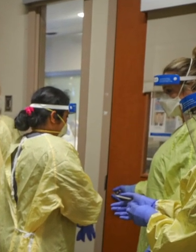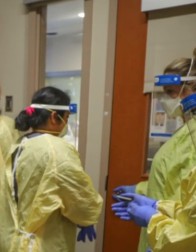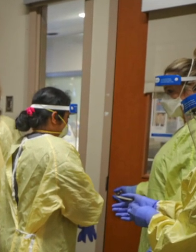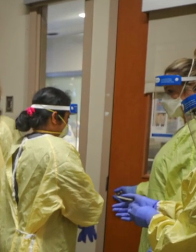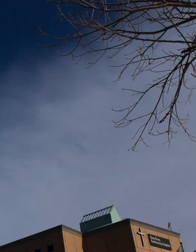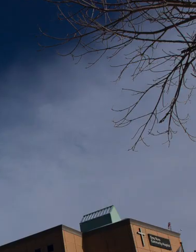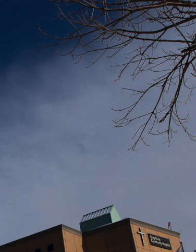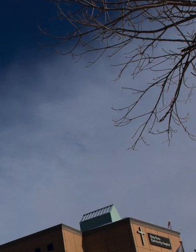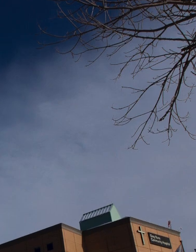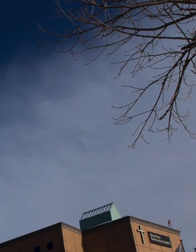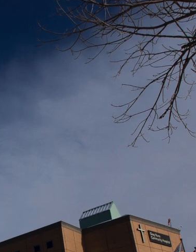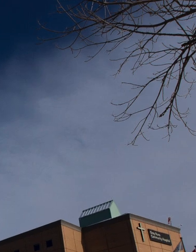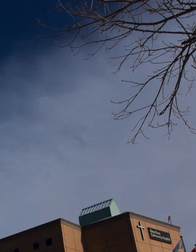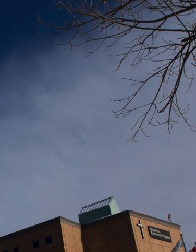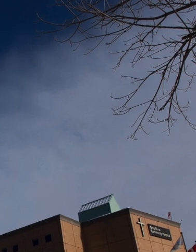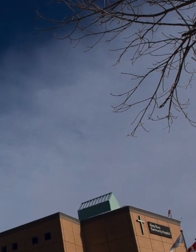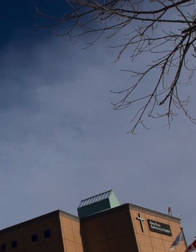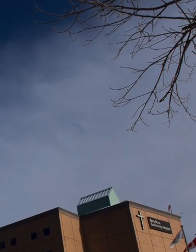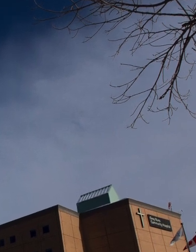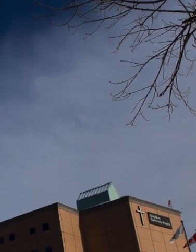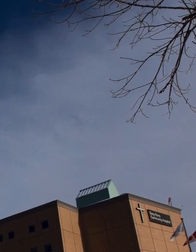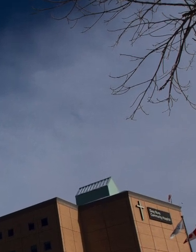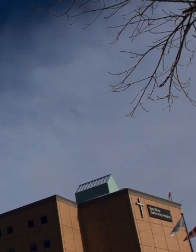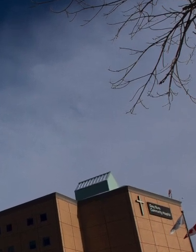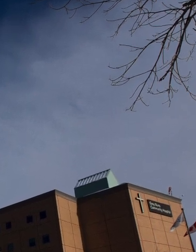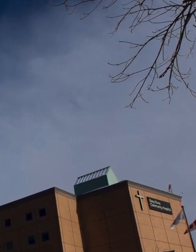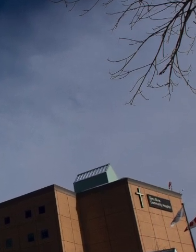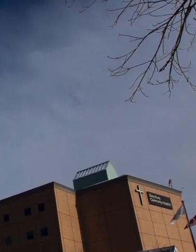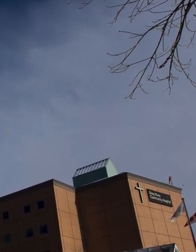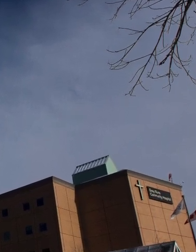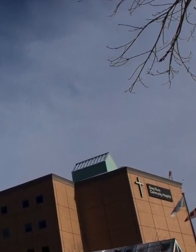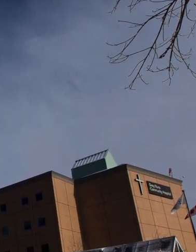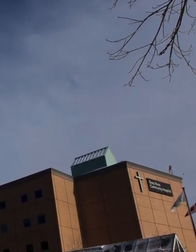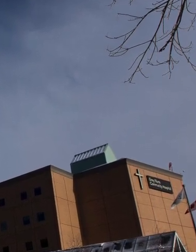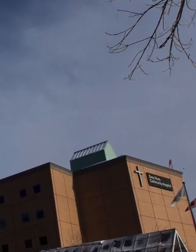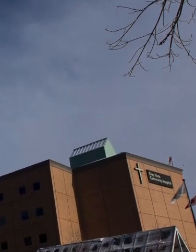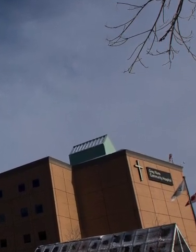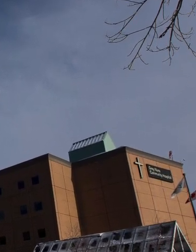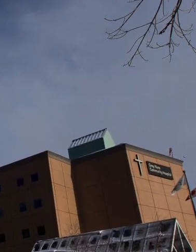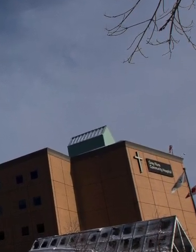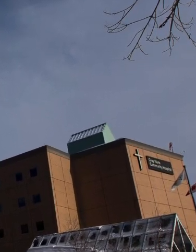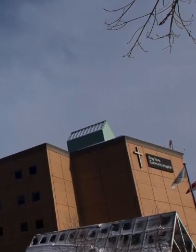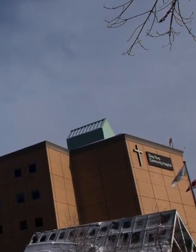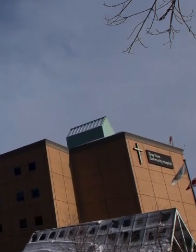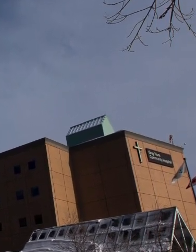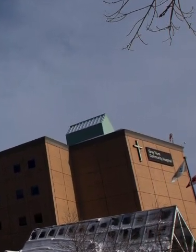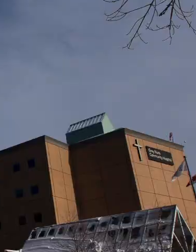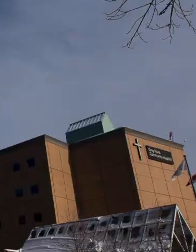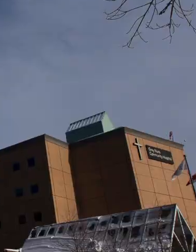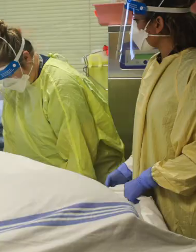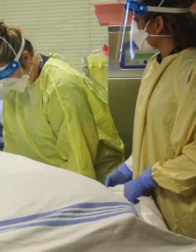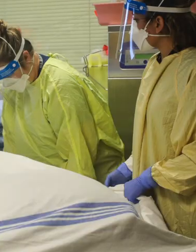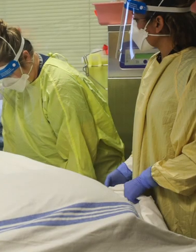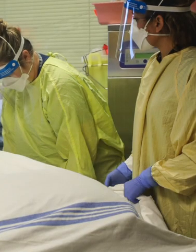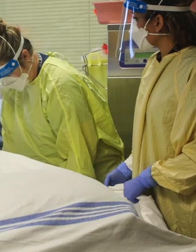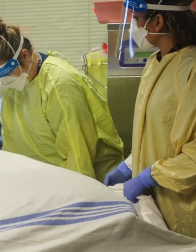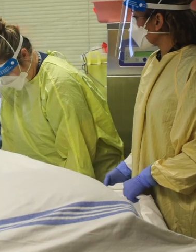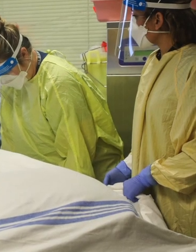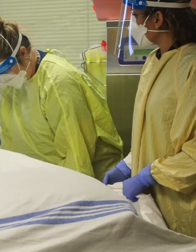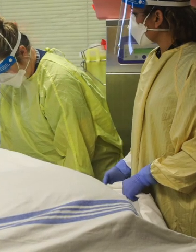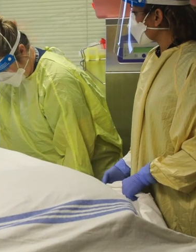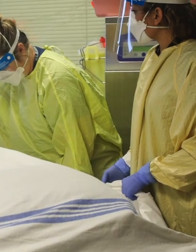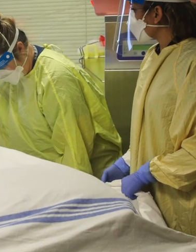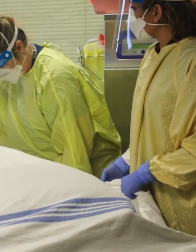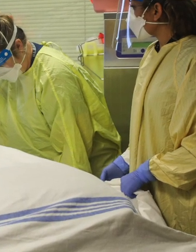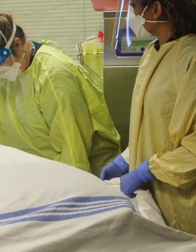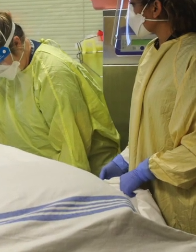cases the large number of COVID-19 that are currently occupied with patients and the precautions that must be taken to prevent the